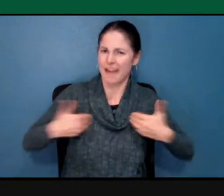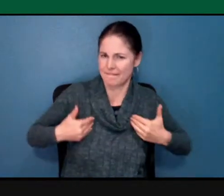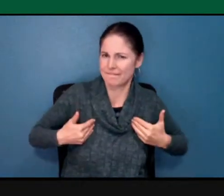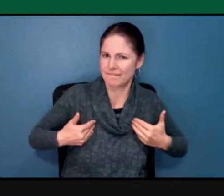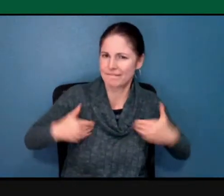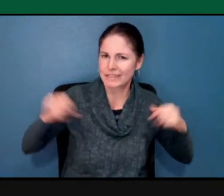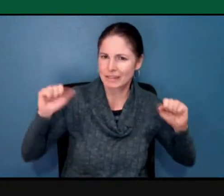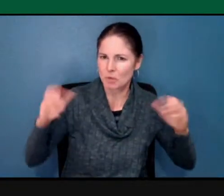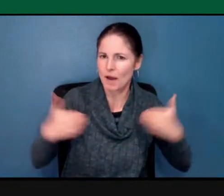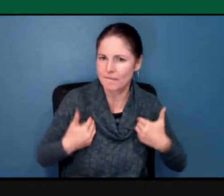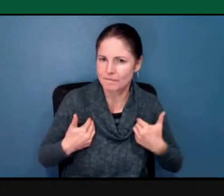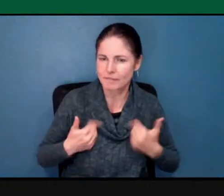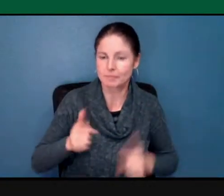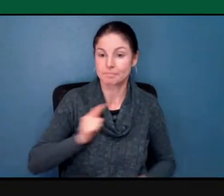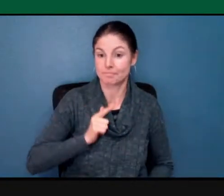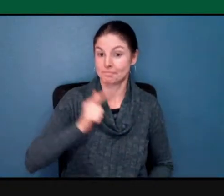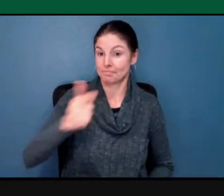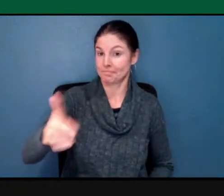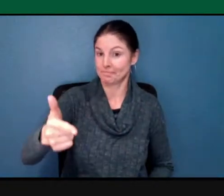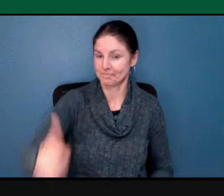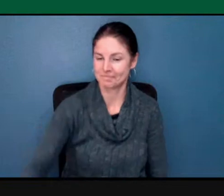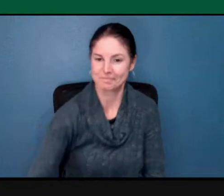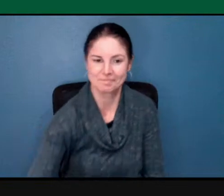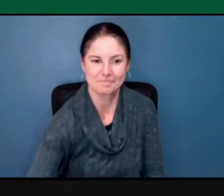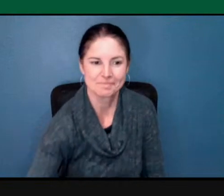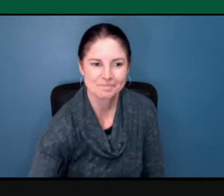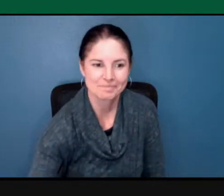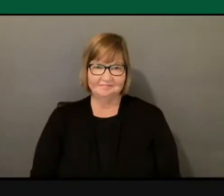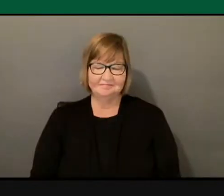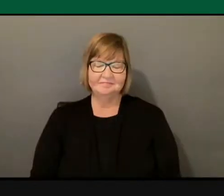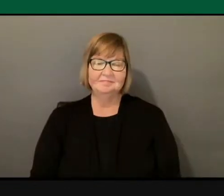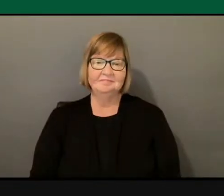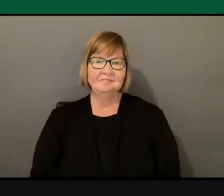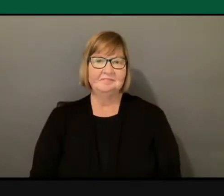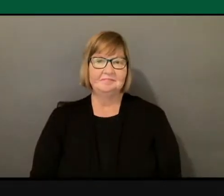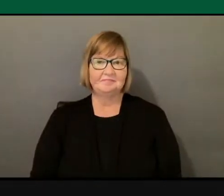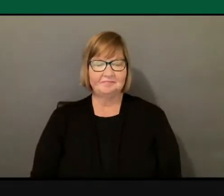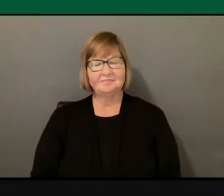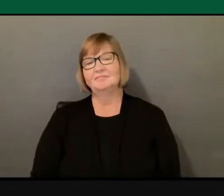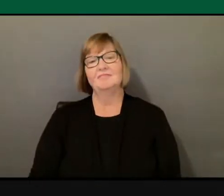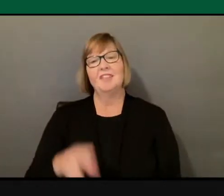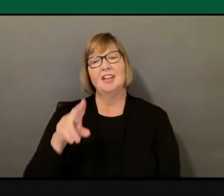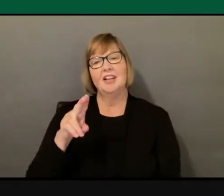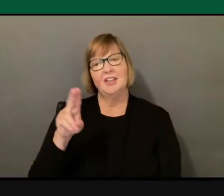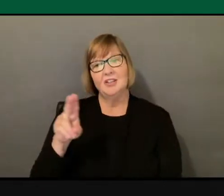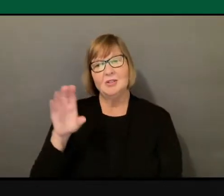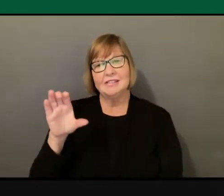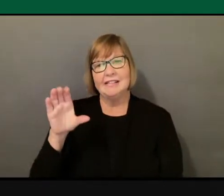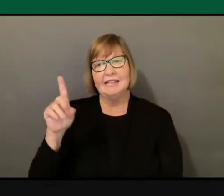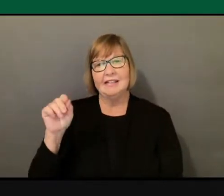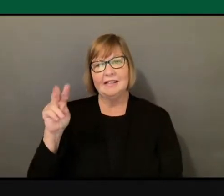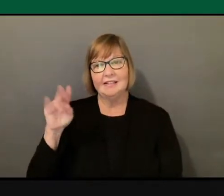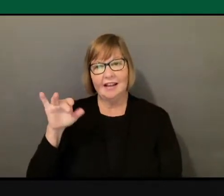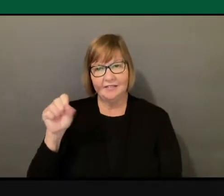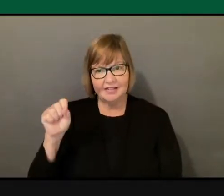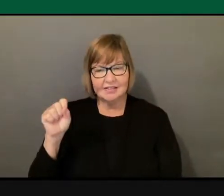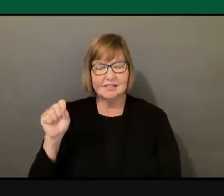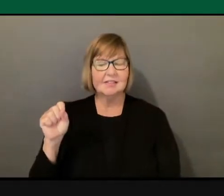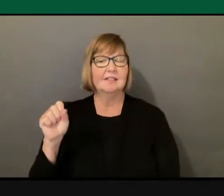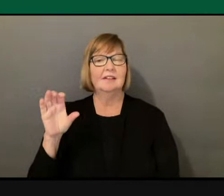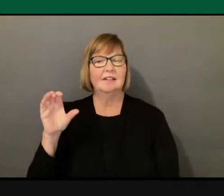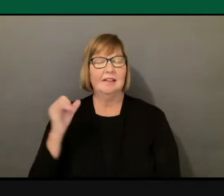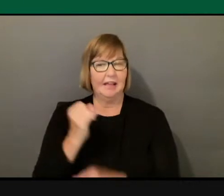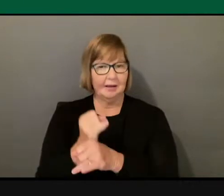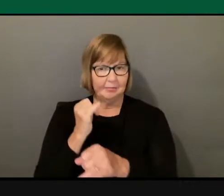at UC Davis campus, and to some extent here at Sac State, I'm aware, too, it's really